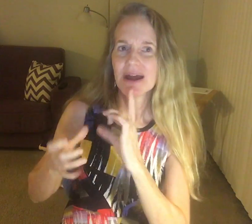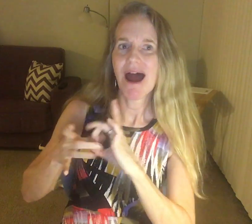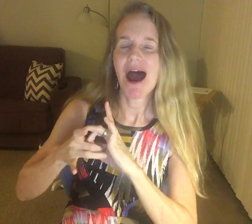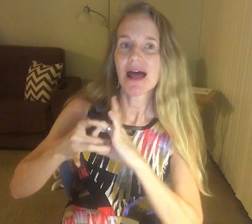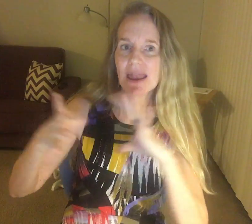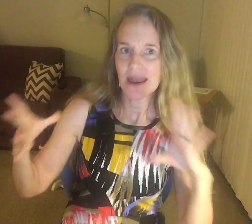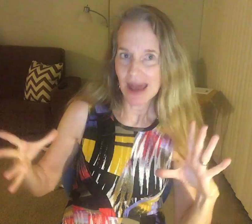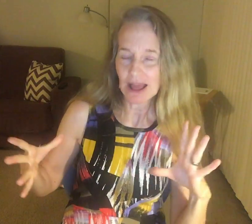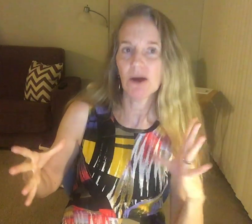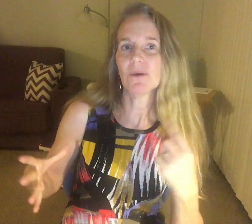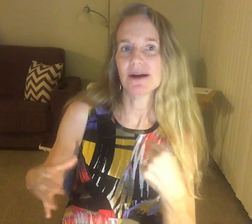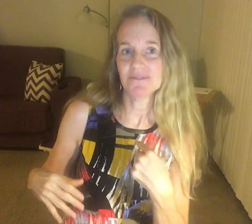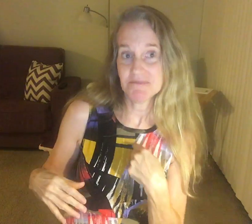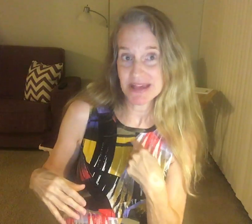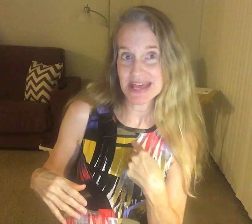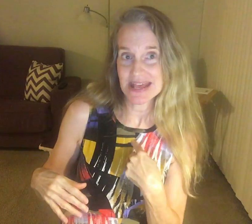like an army.